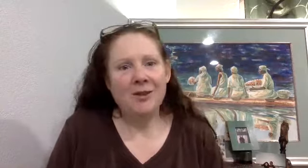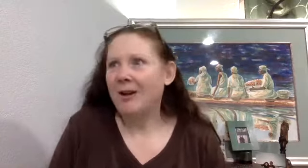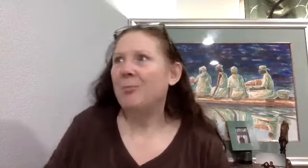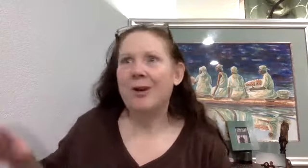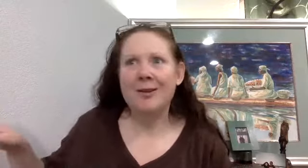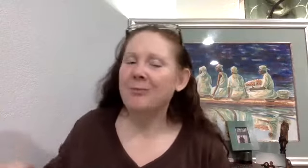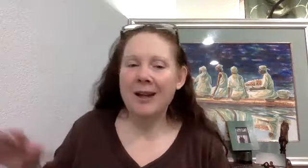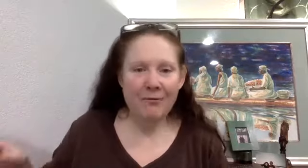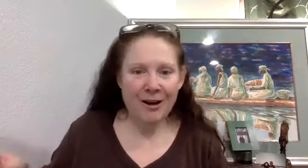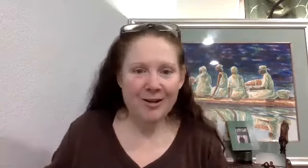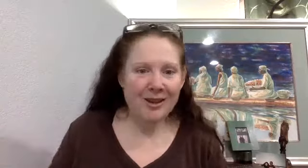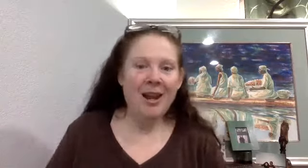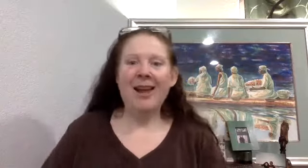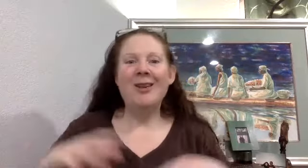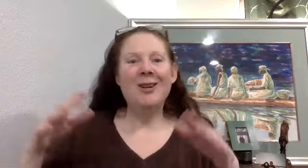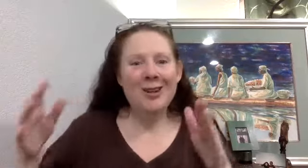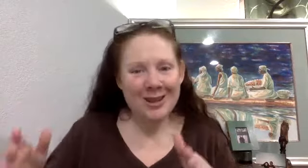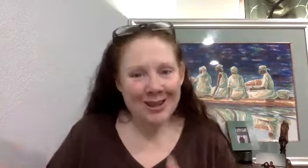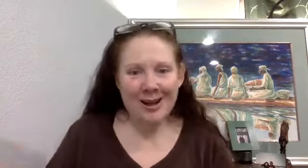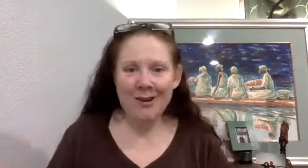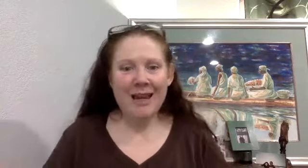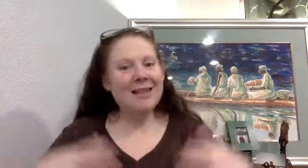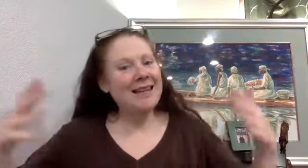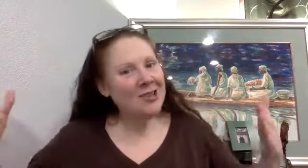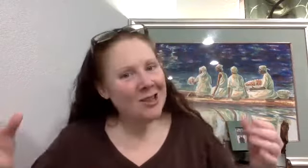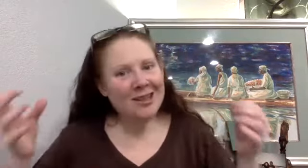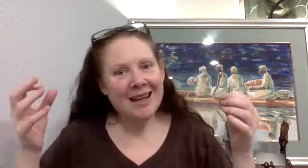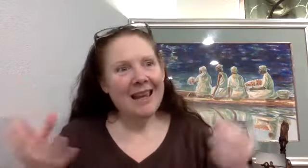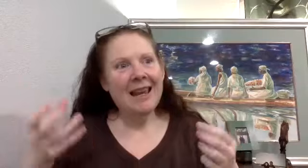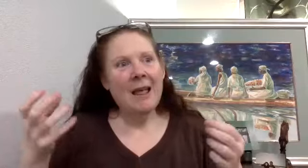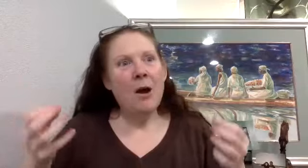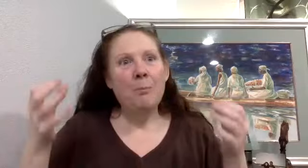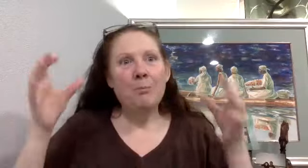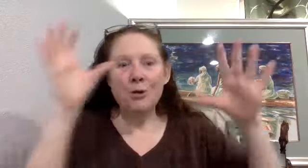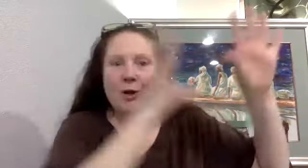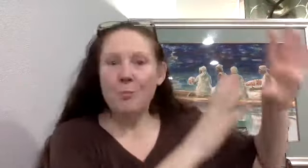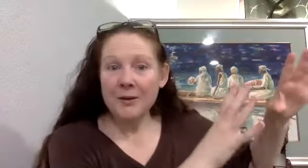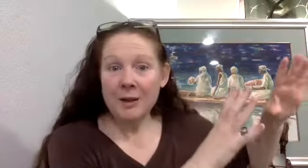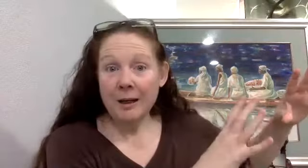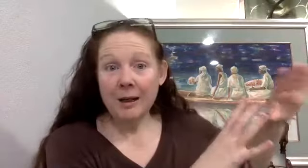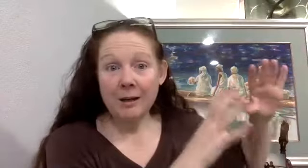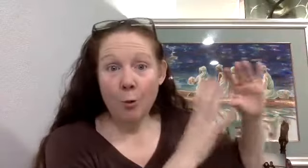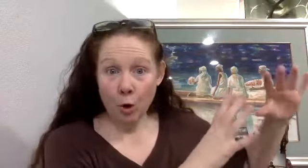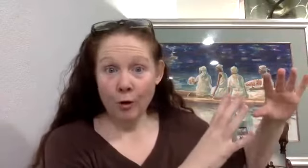on. I'll put on something comfy cozy. And then you get used to the comfy. It's just, you're so busy being a worker